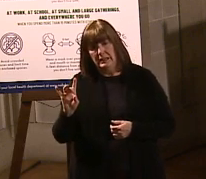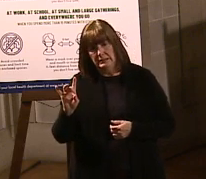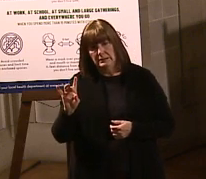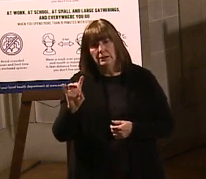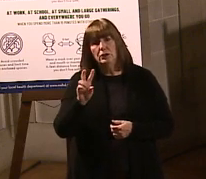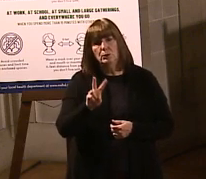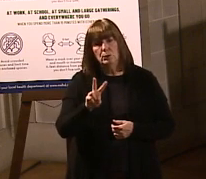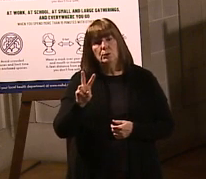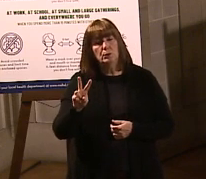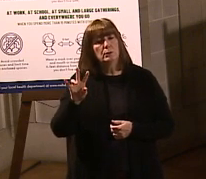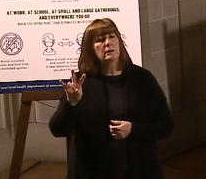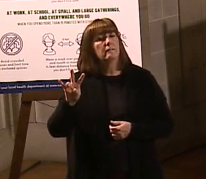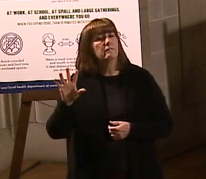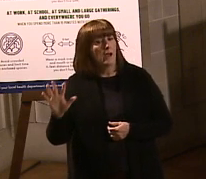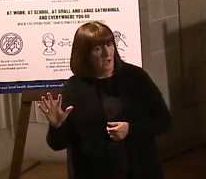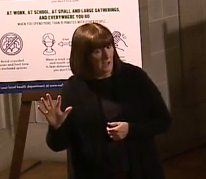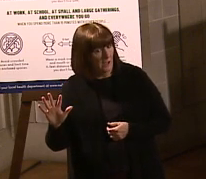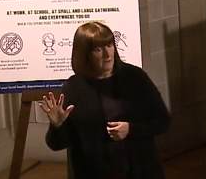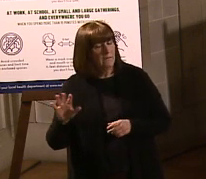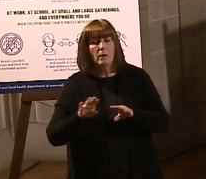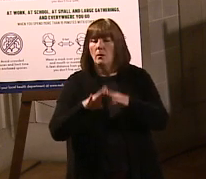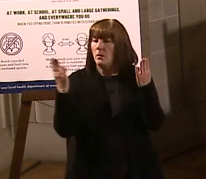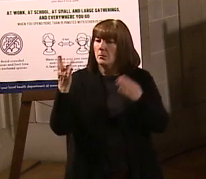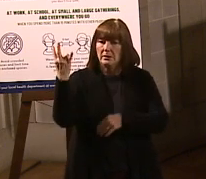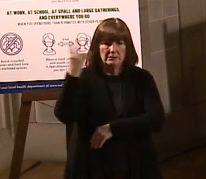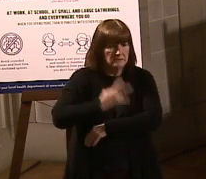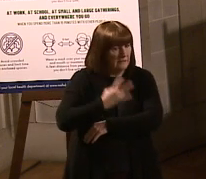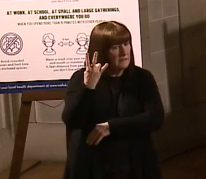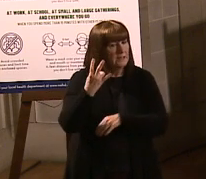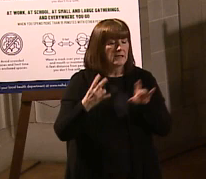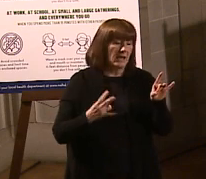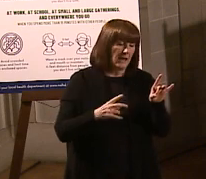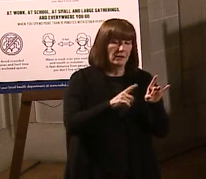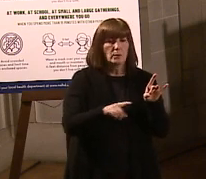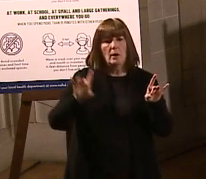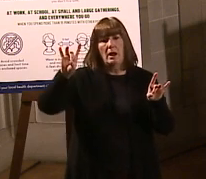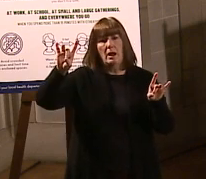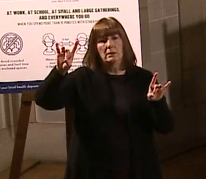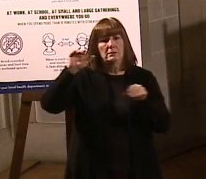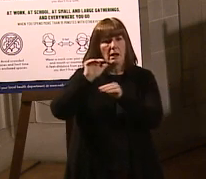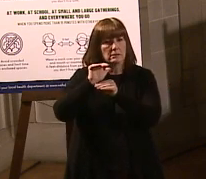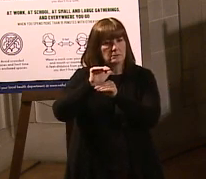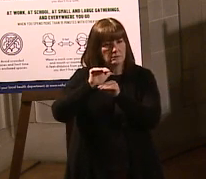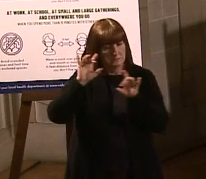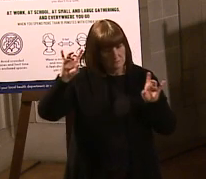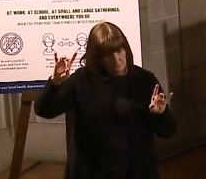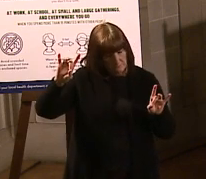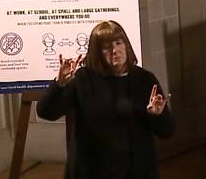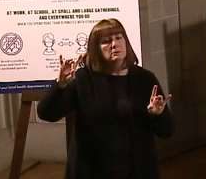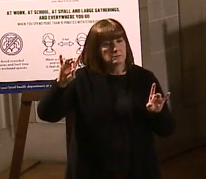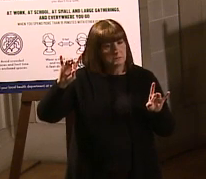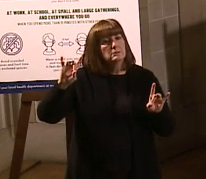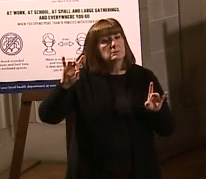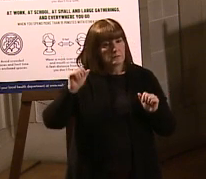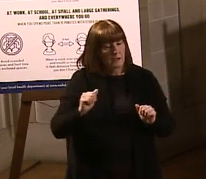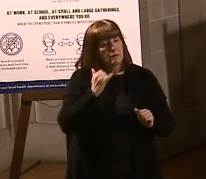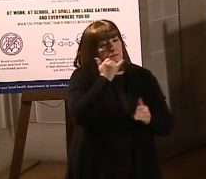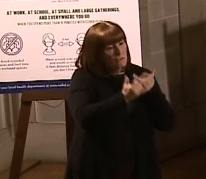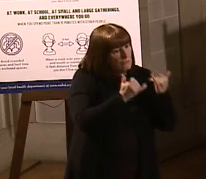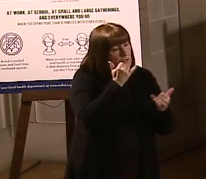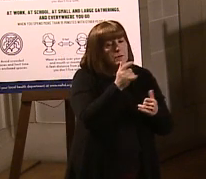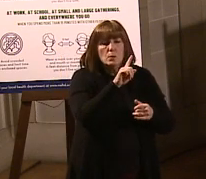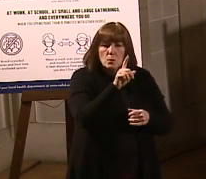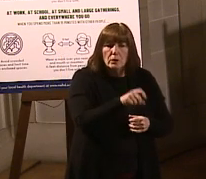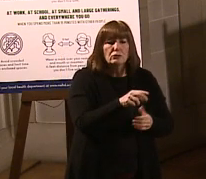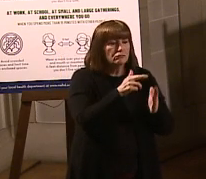-2275, which opens seven days a week from 8am to 8pm. And we will assist you with registration, questions or